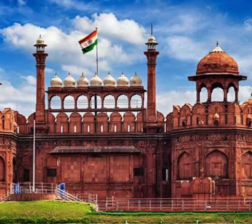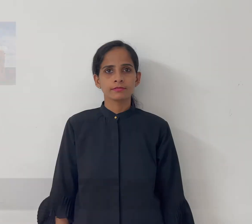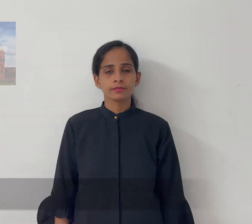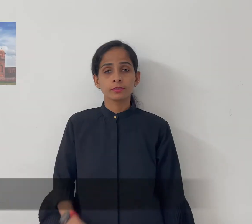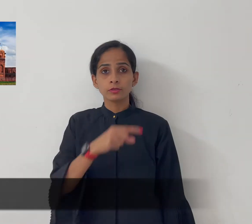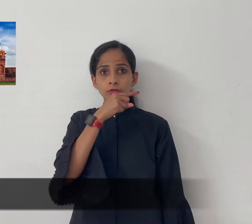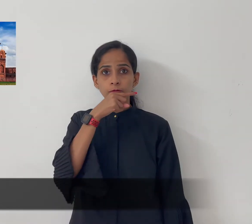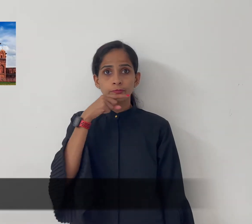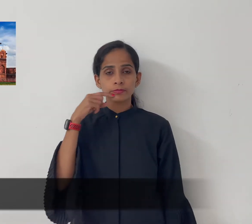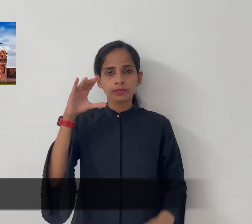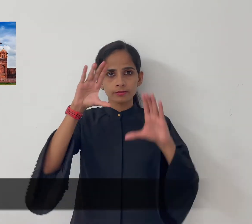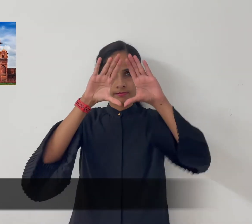Red Fort